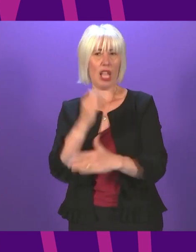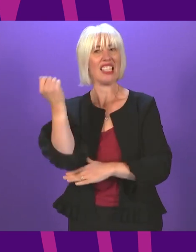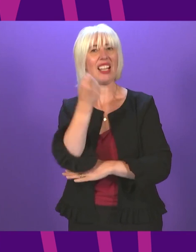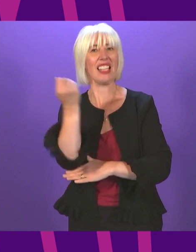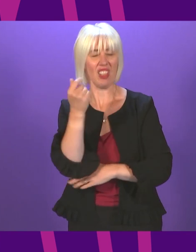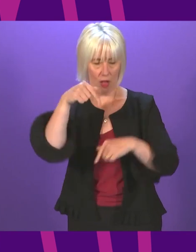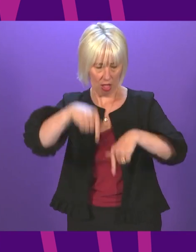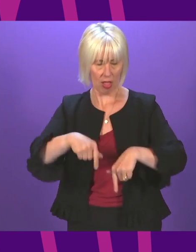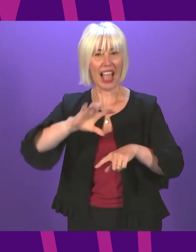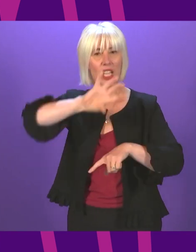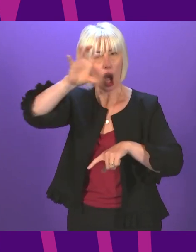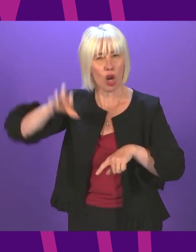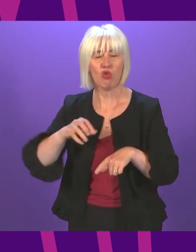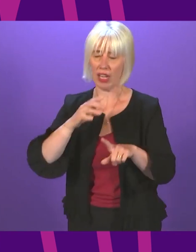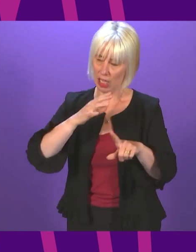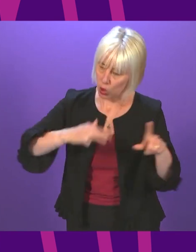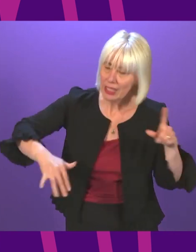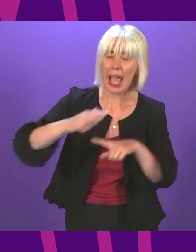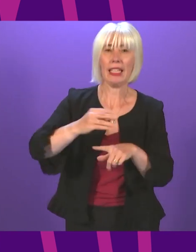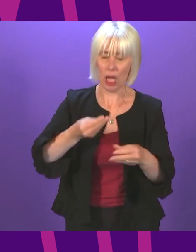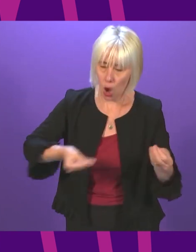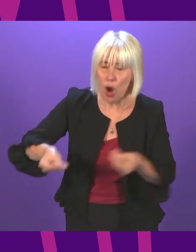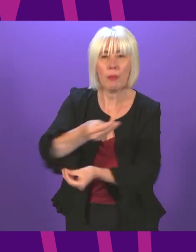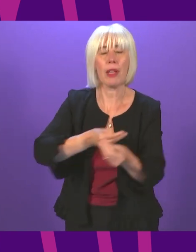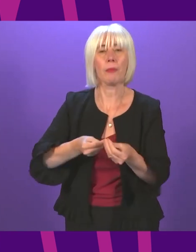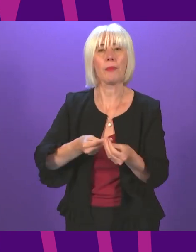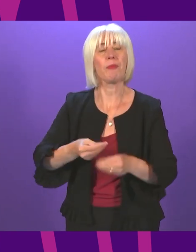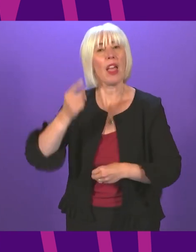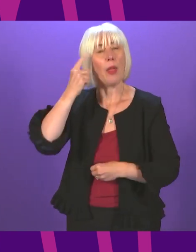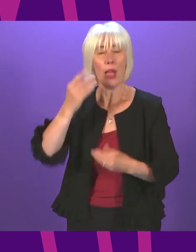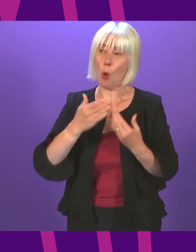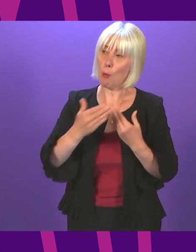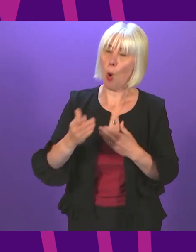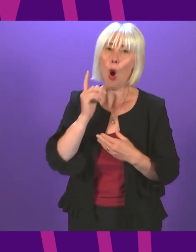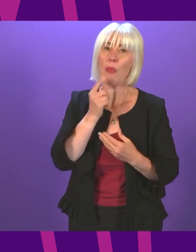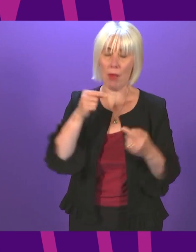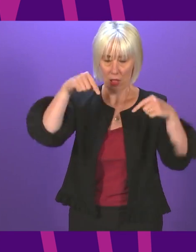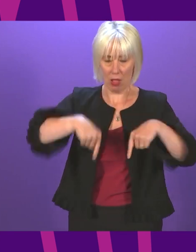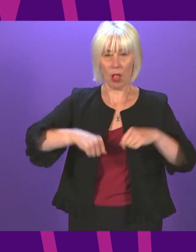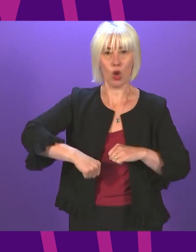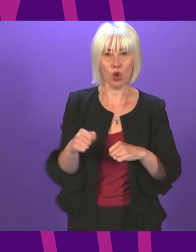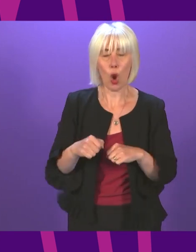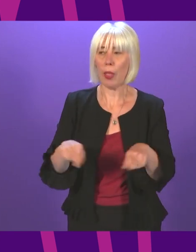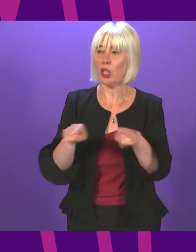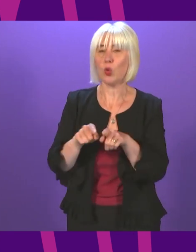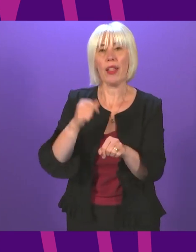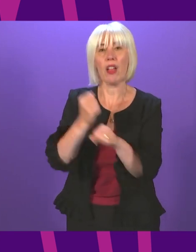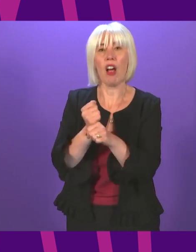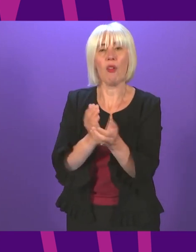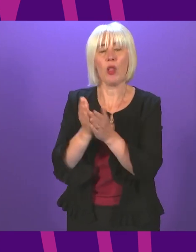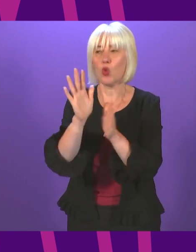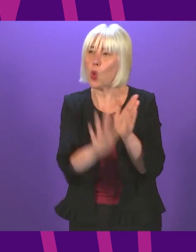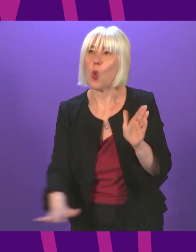as an economy as a society. I think more and more people across Scotland more and more people and governments across the world are